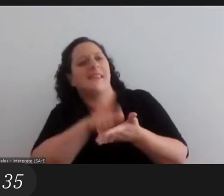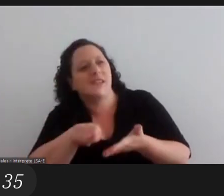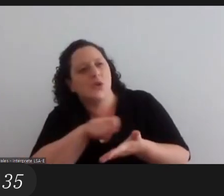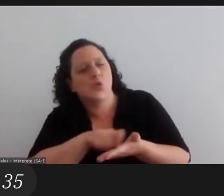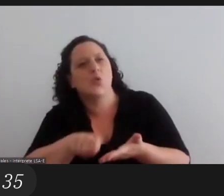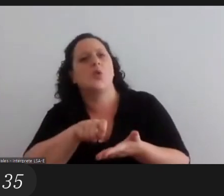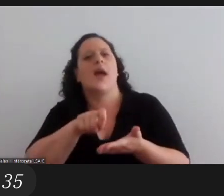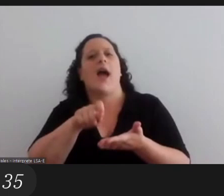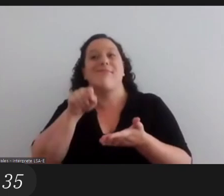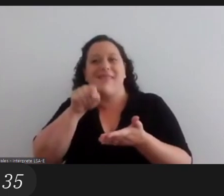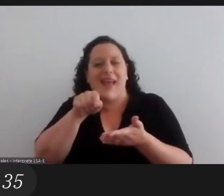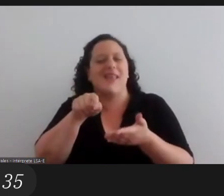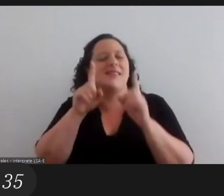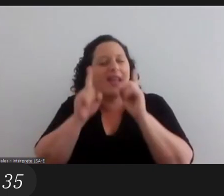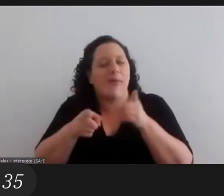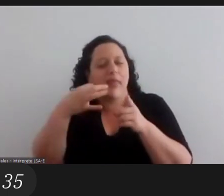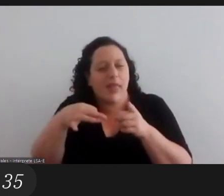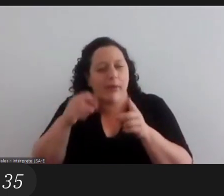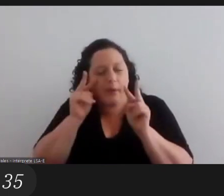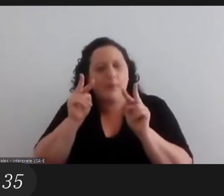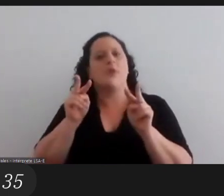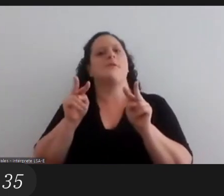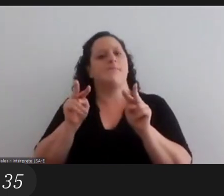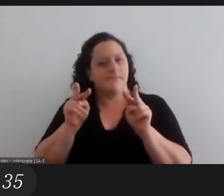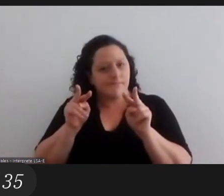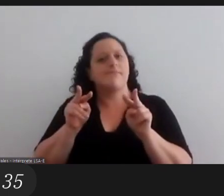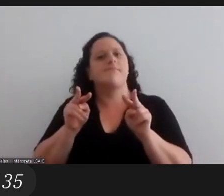film reviews to take their specific tension